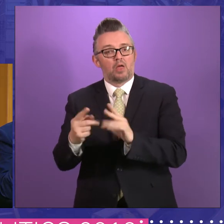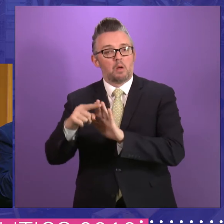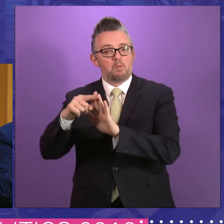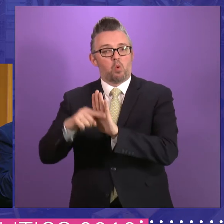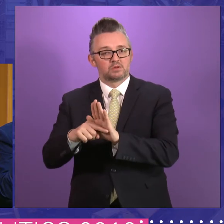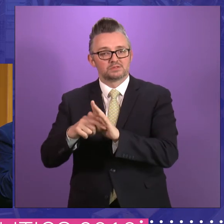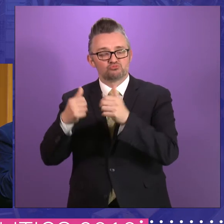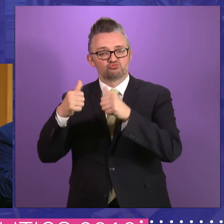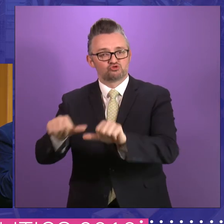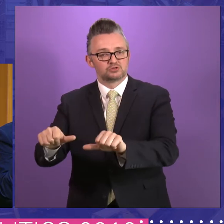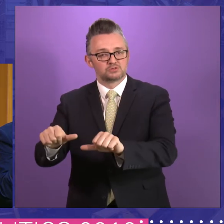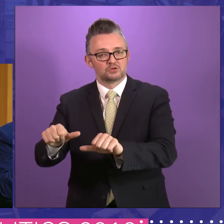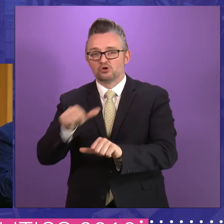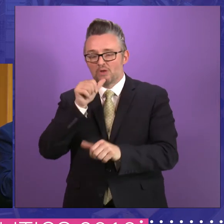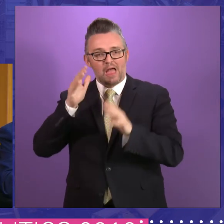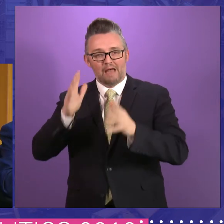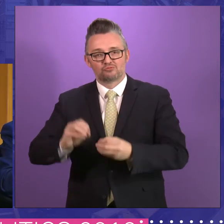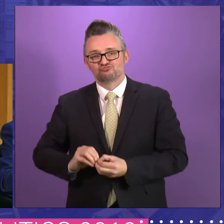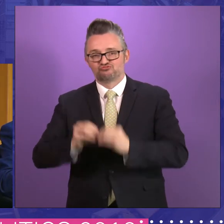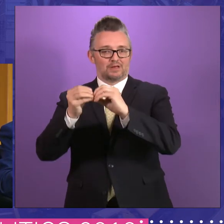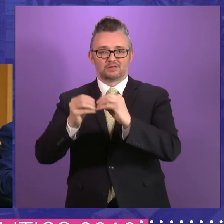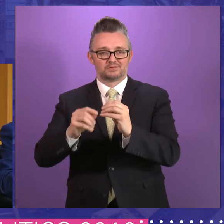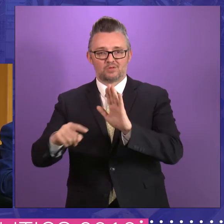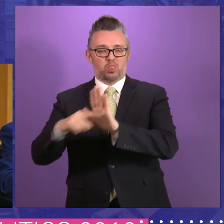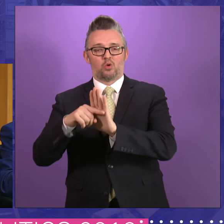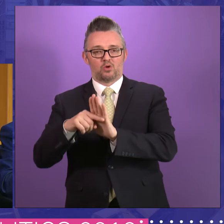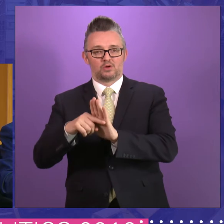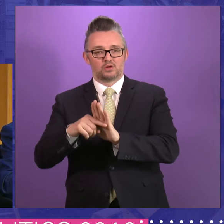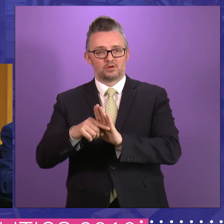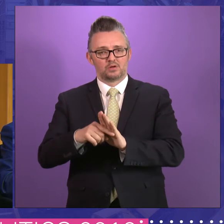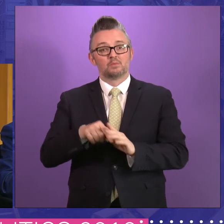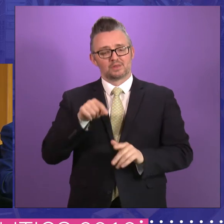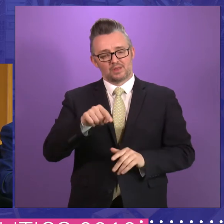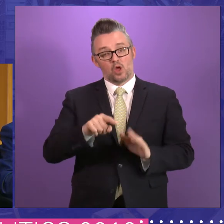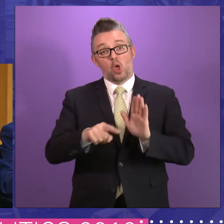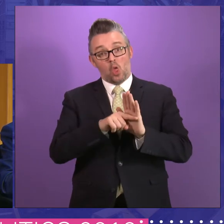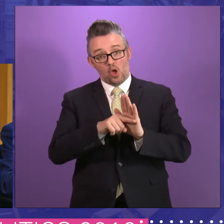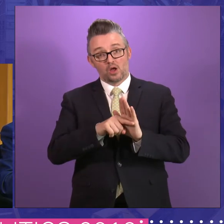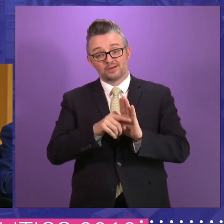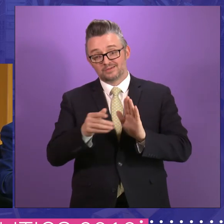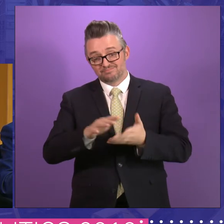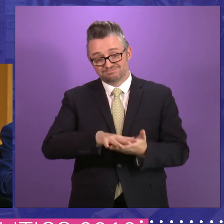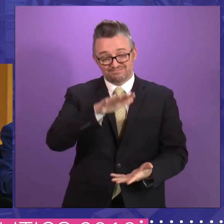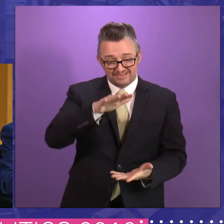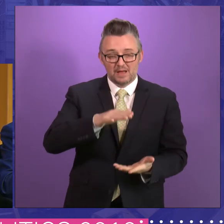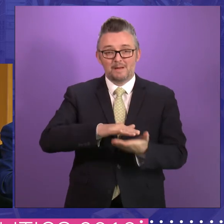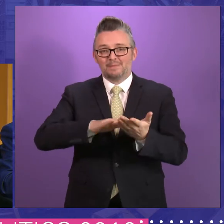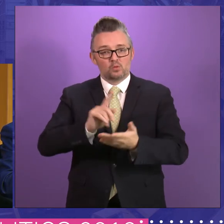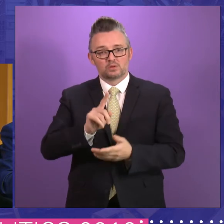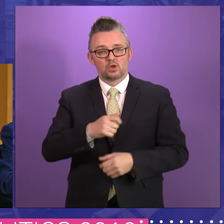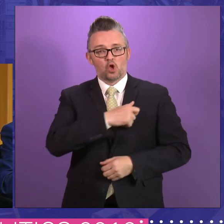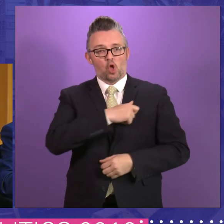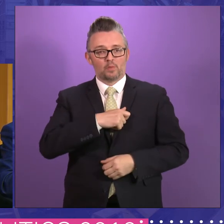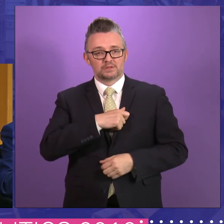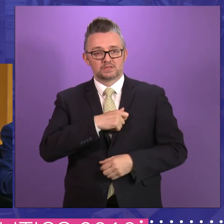there. But what that number of pieces of legislation means is that the committees themselves, the committee members,